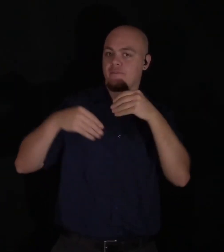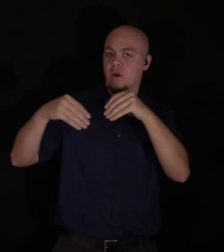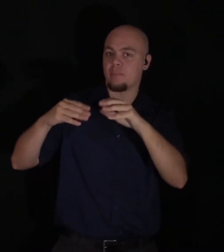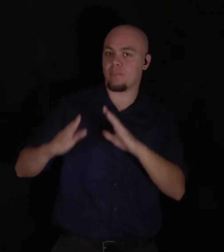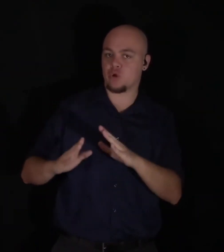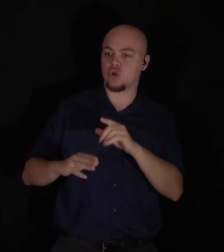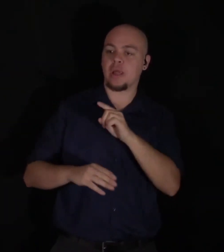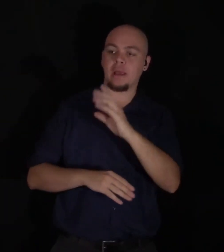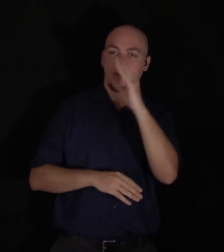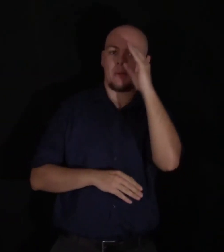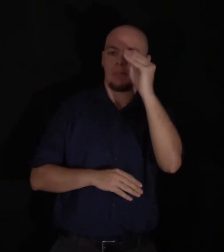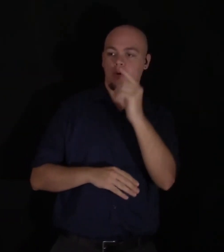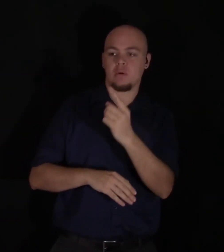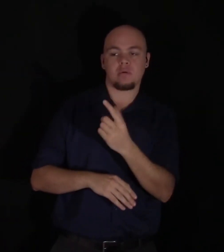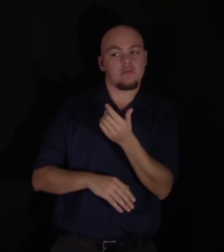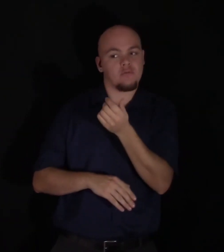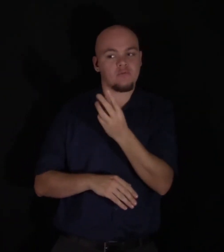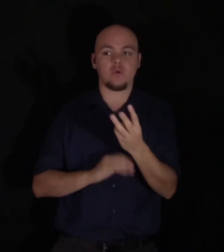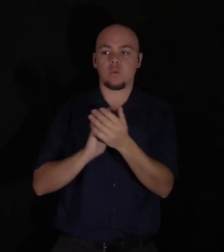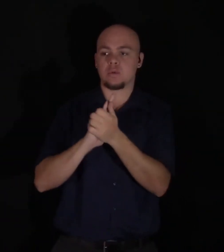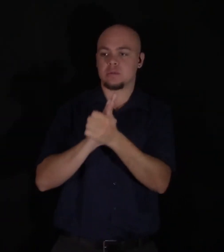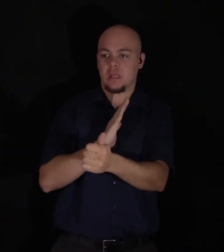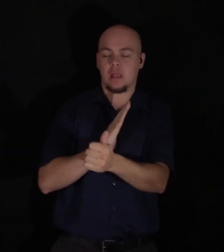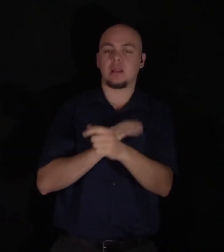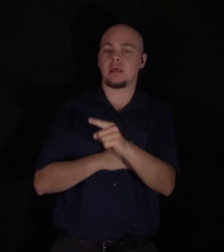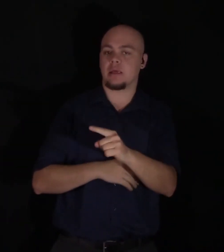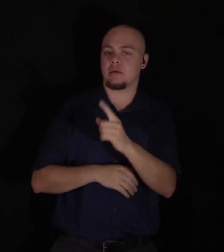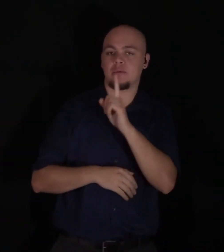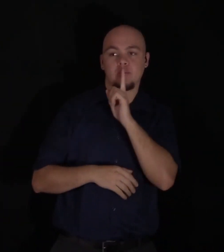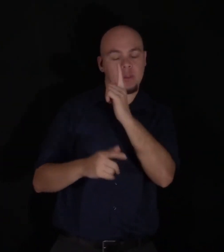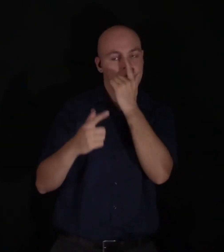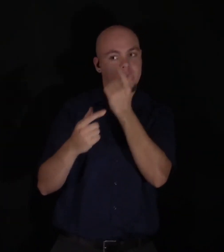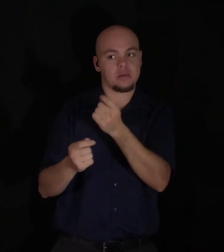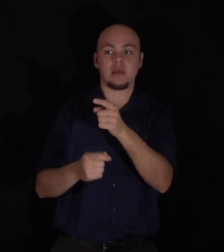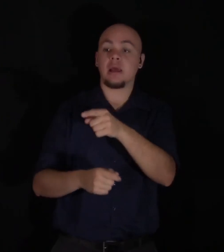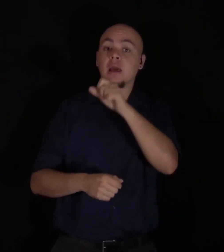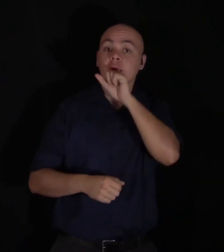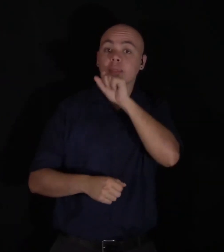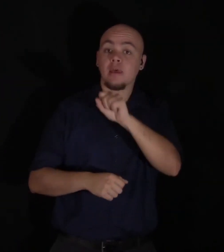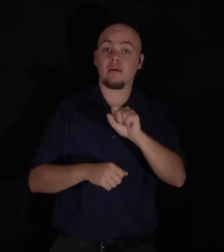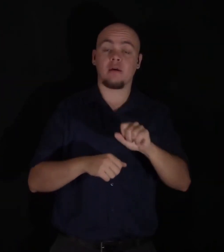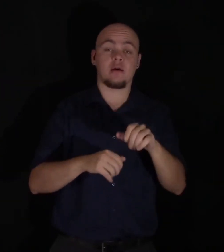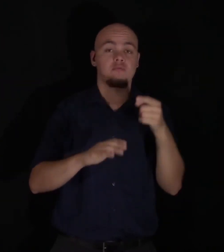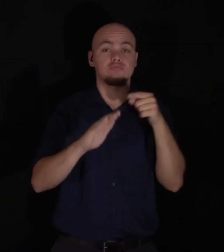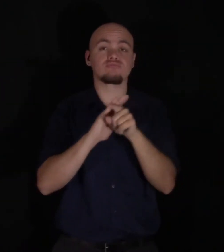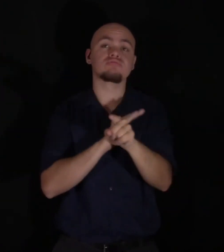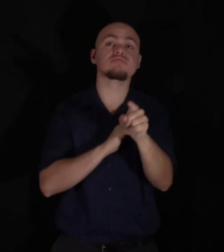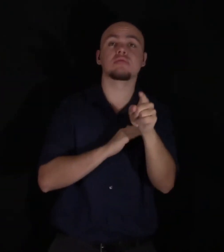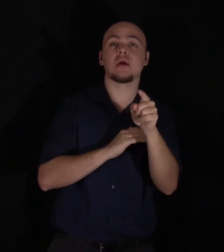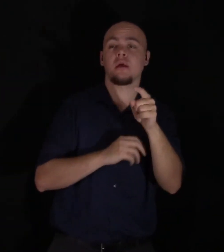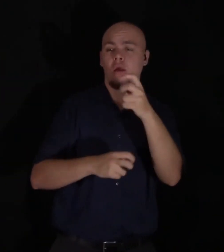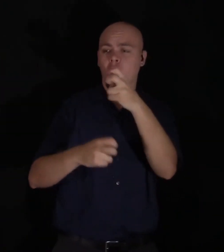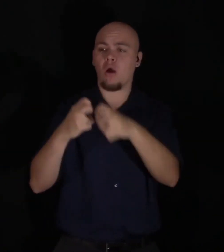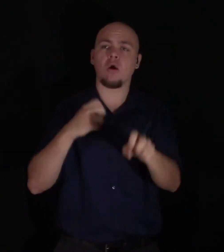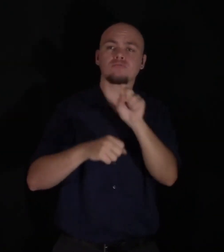singular talent and fancy. He loved enterprise, hardship, and even danger for its own sake.